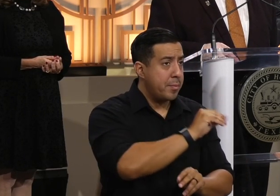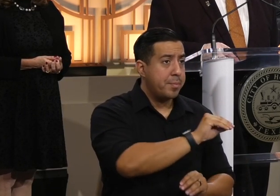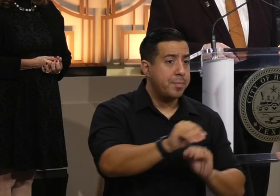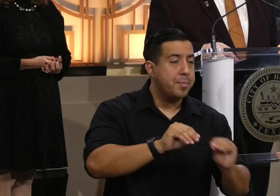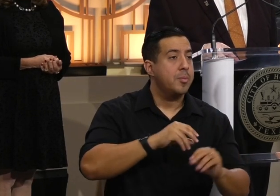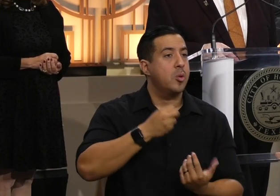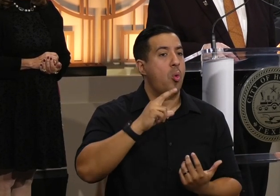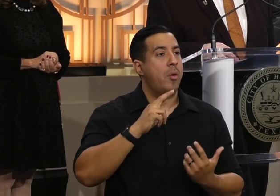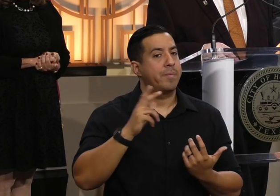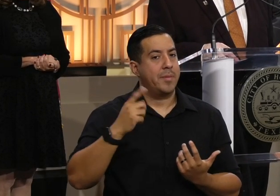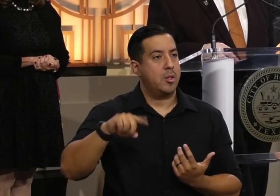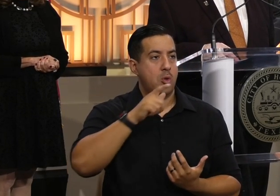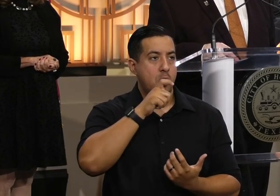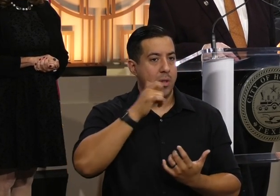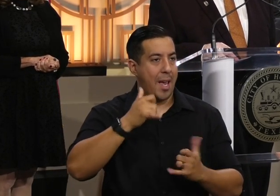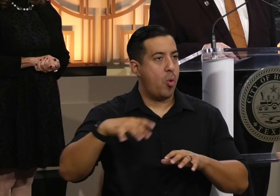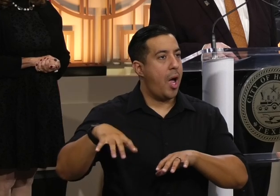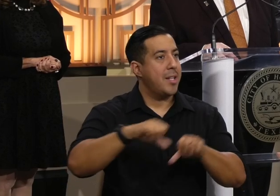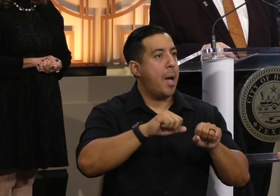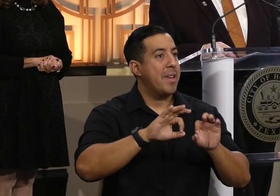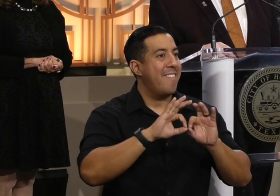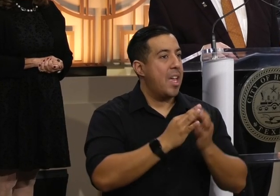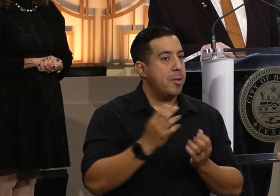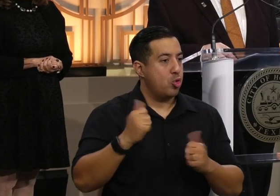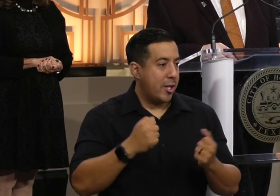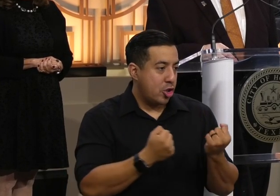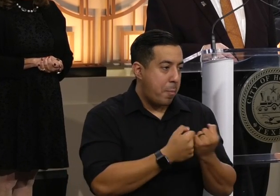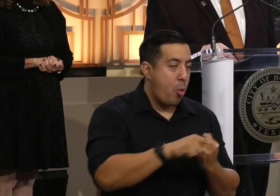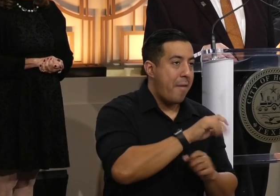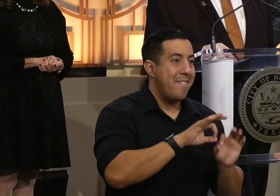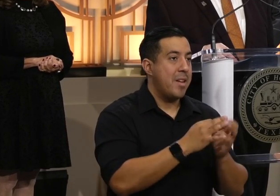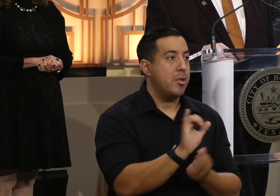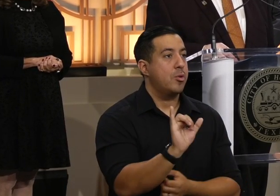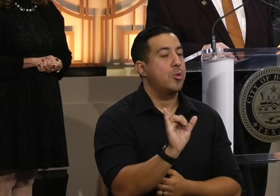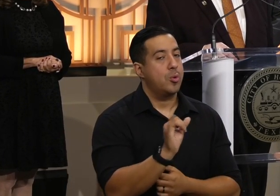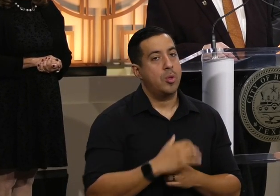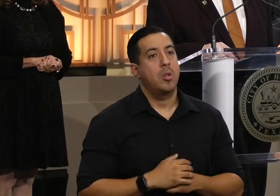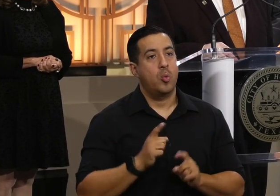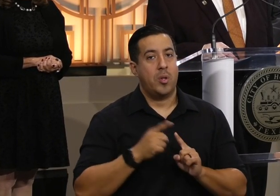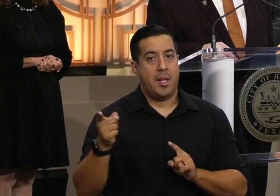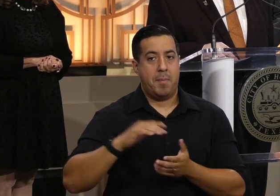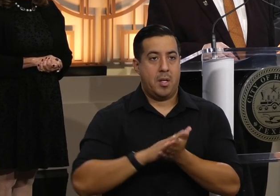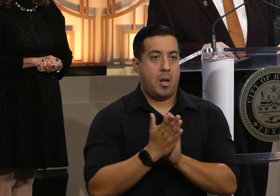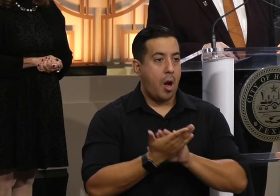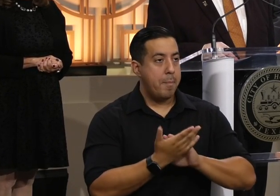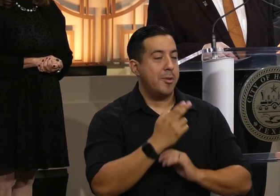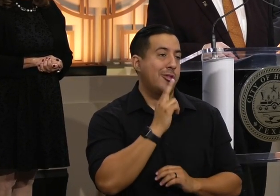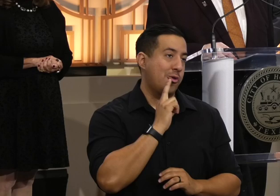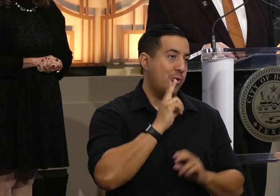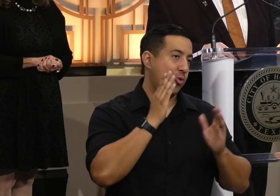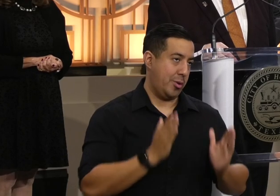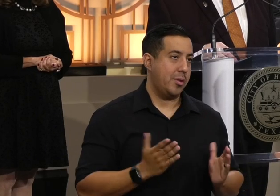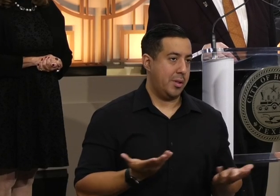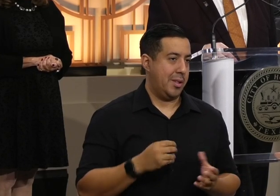houses of worship that are adopting families and trying to support them as they become Houstonians in our city.